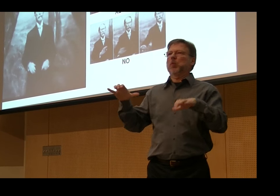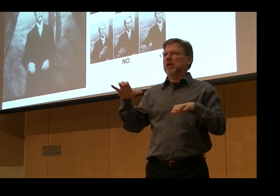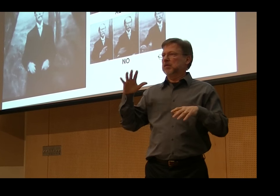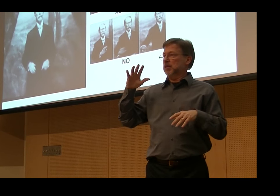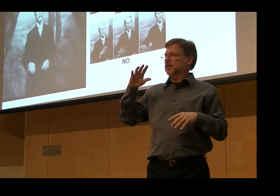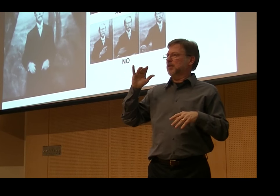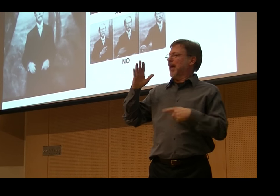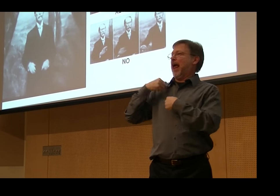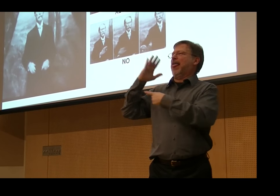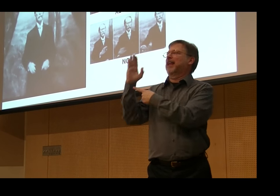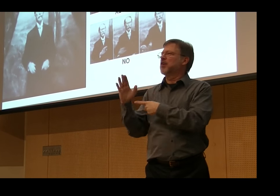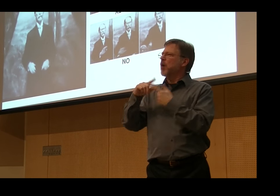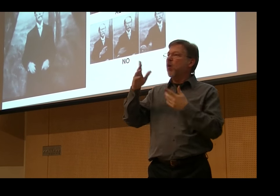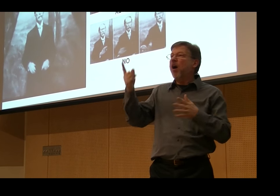-element sequencing of the sign.